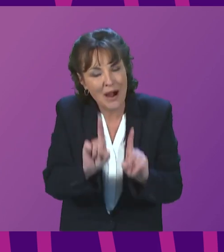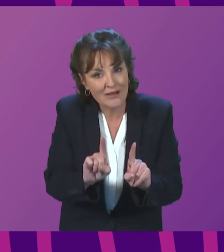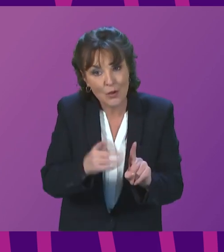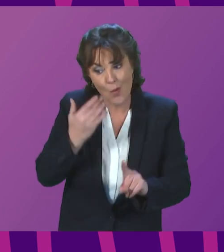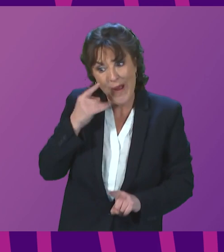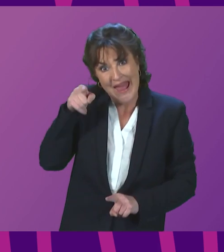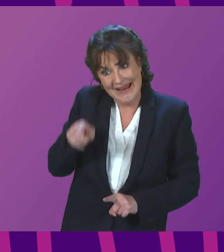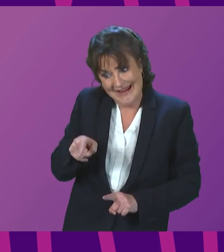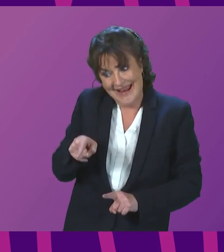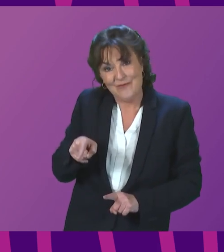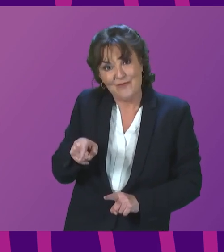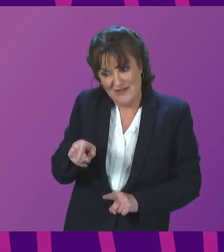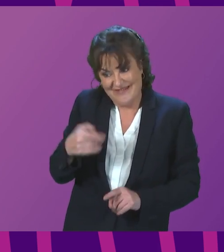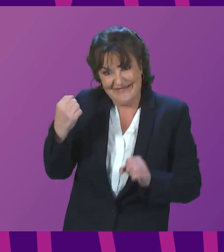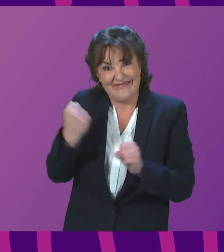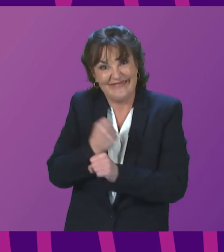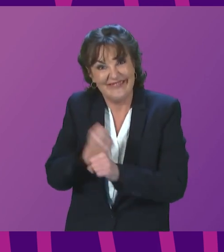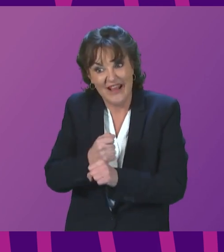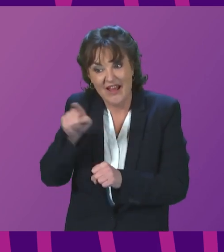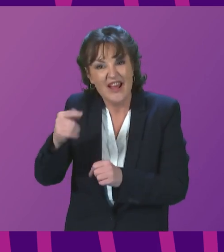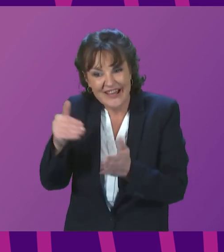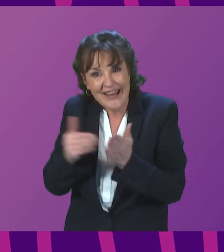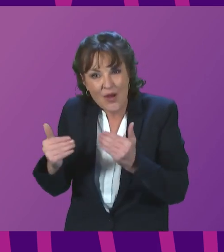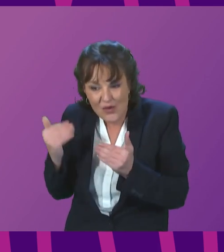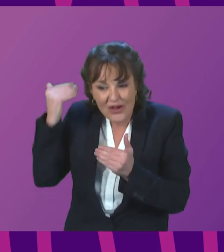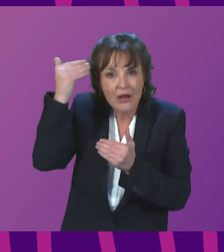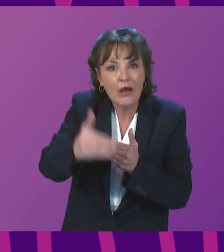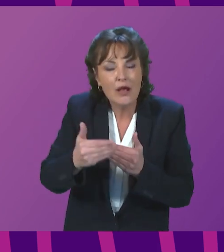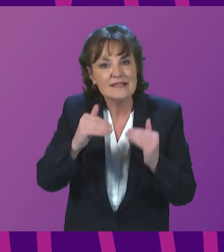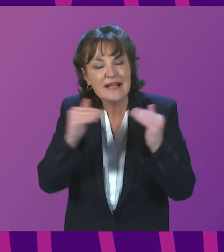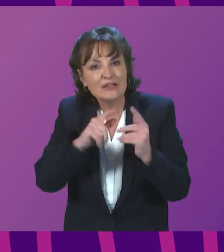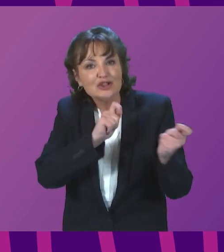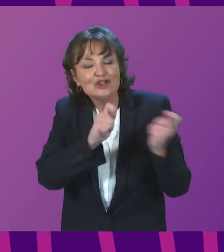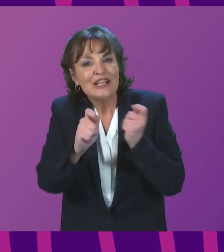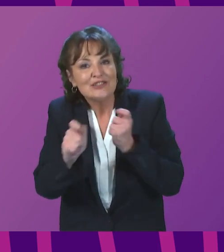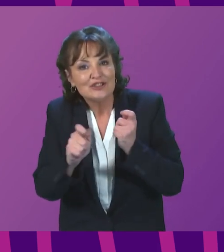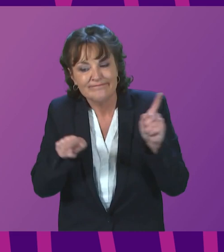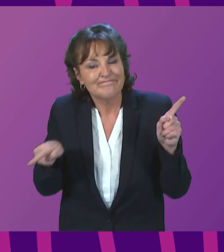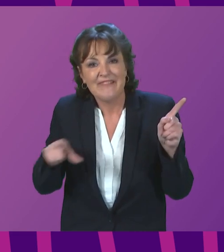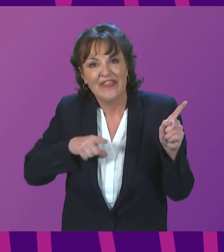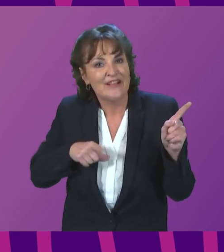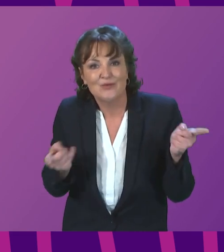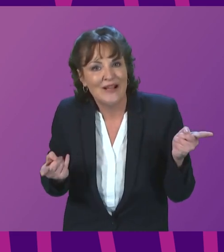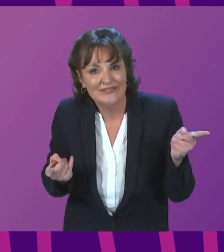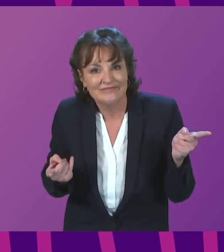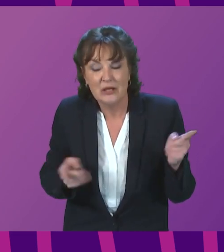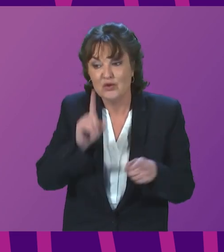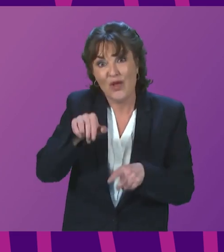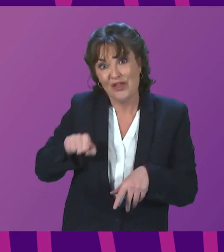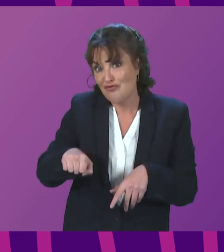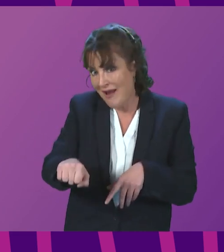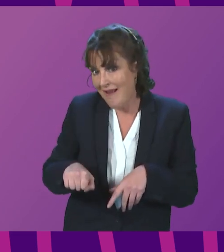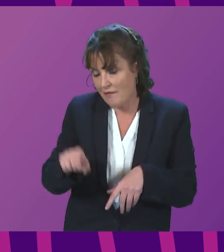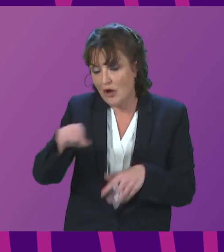continued to improve, reflecting lessons learned from investigations of this type. The train operator, in this case